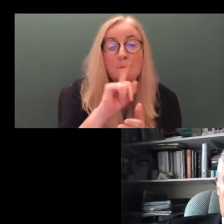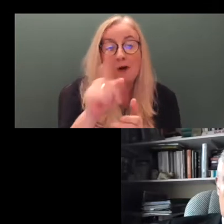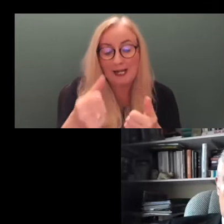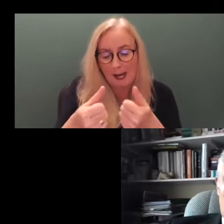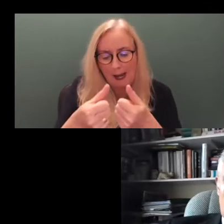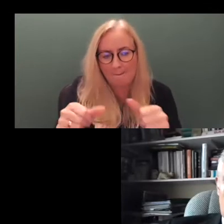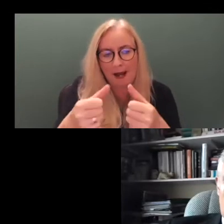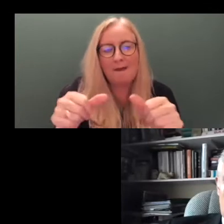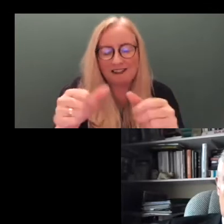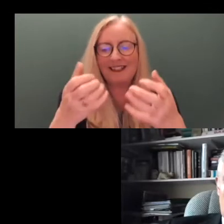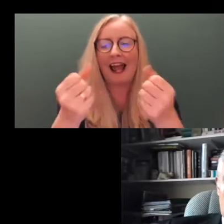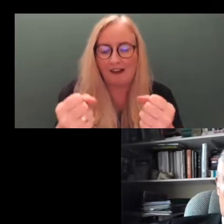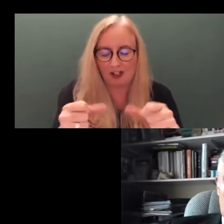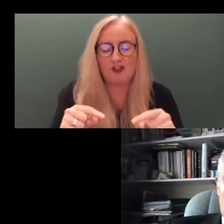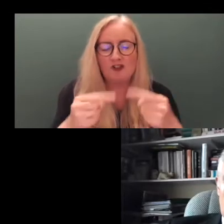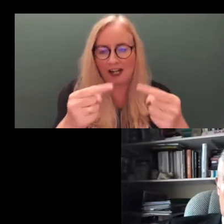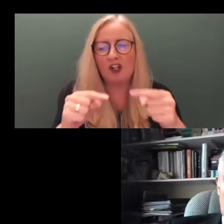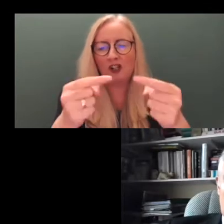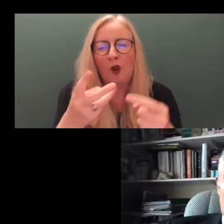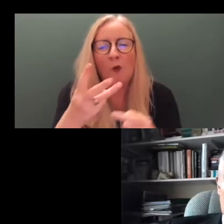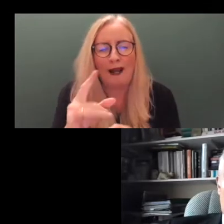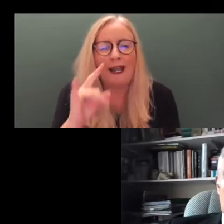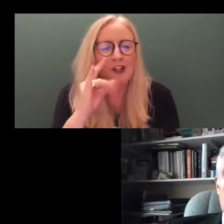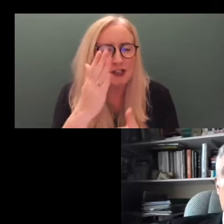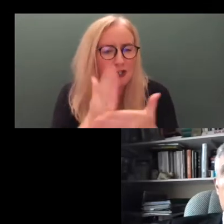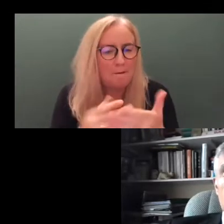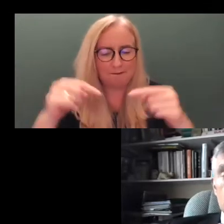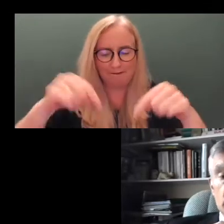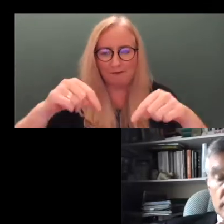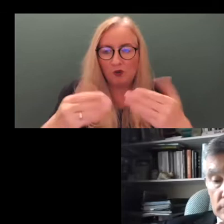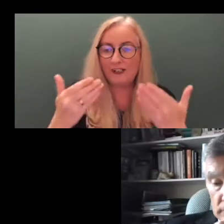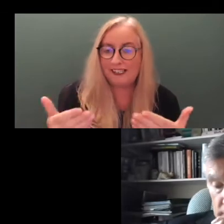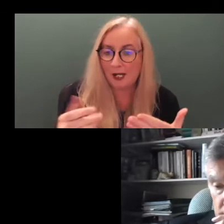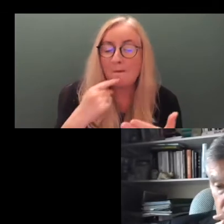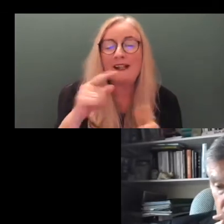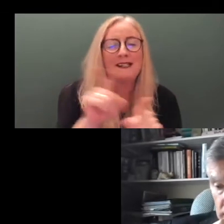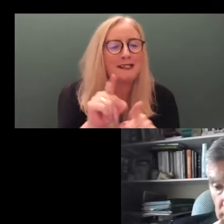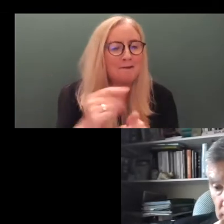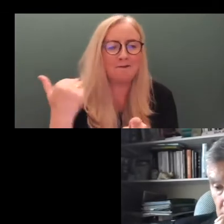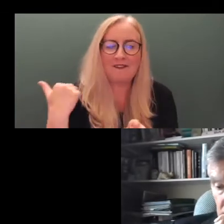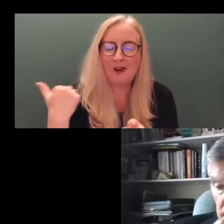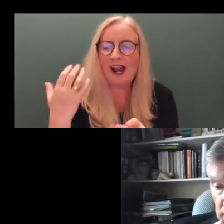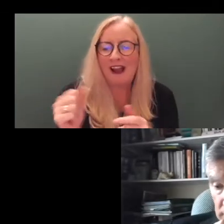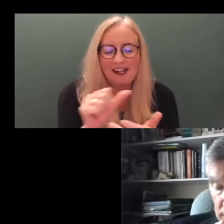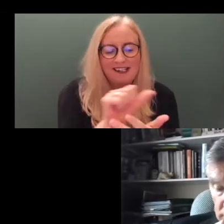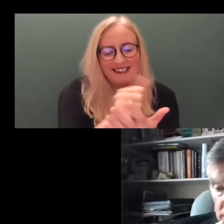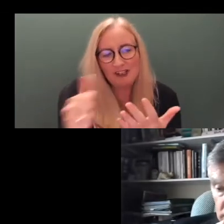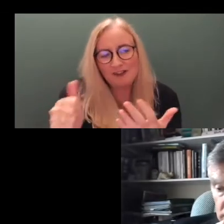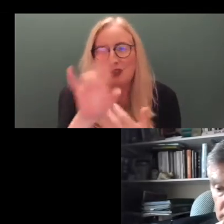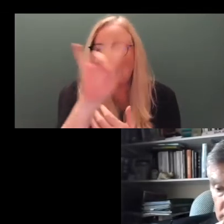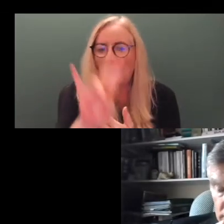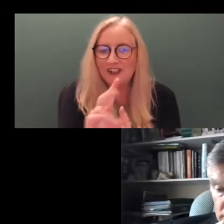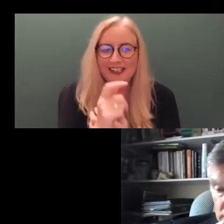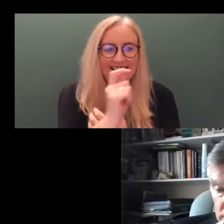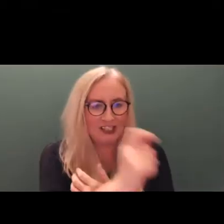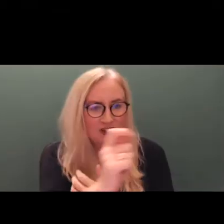without its challenges and we will hear some of this today. The format would be like earlier, I have a series of questions to put to each panel member